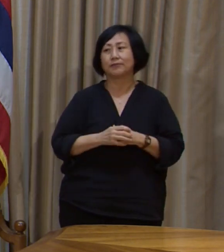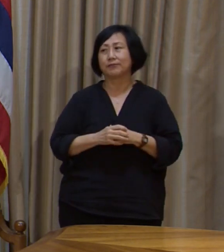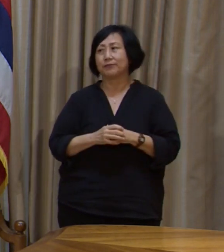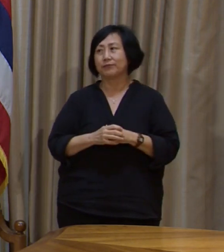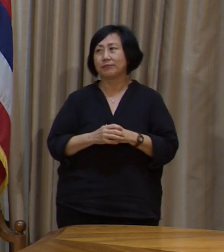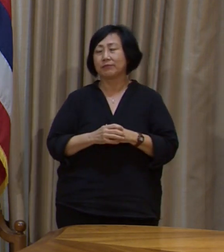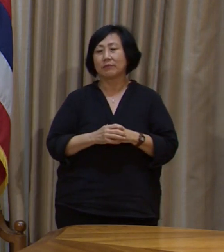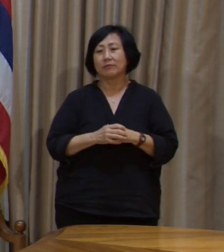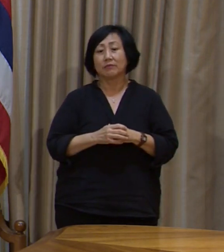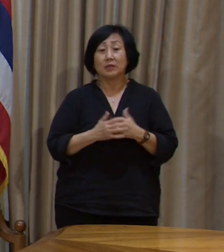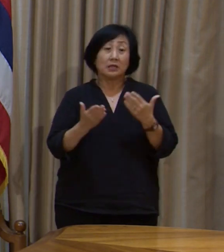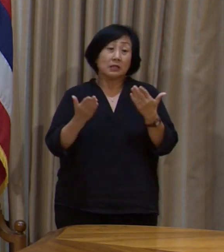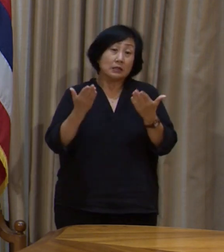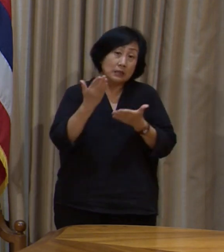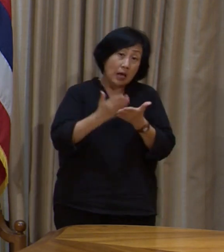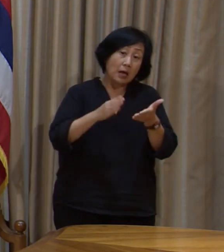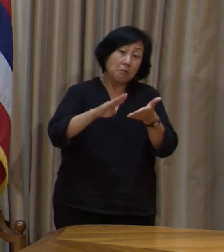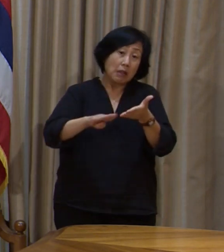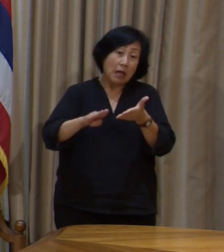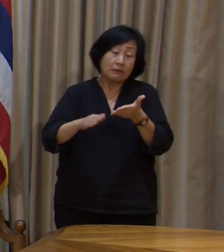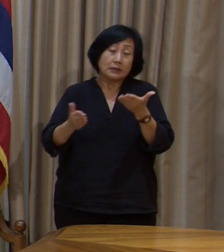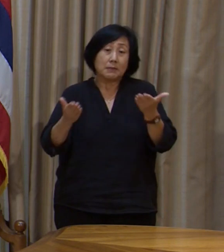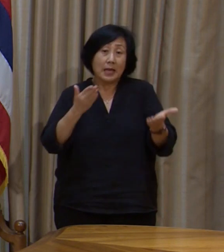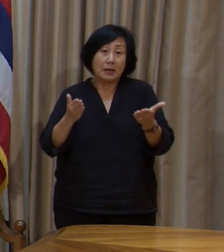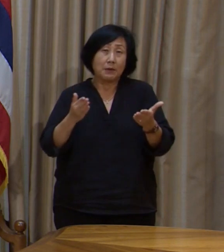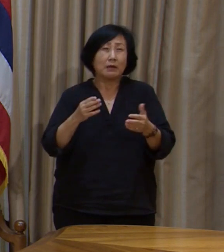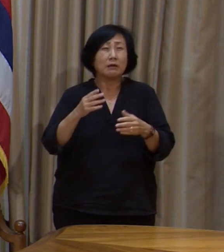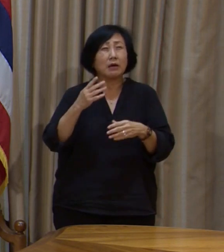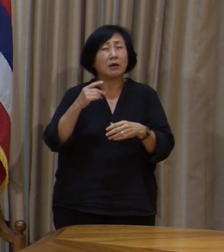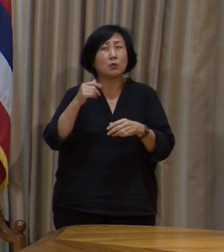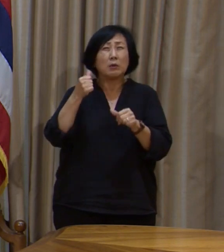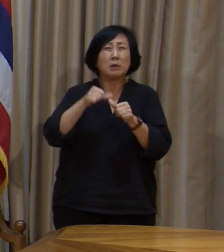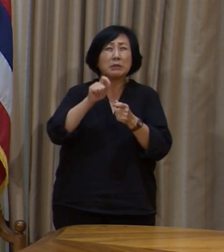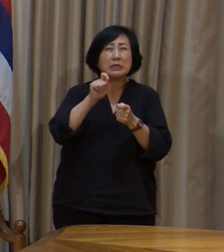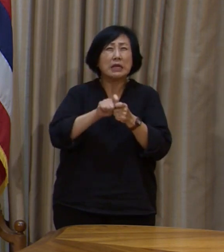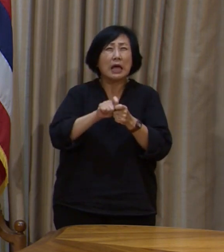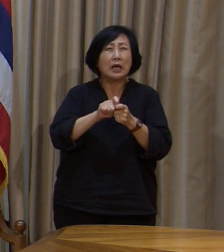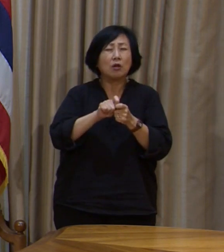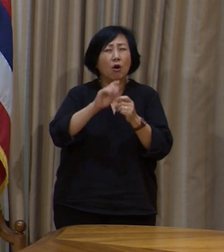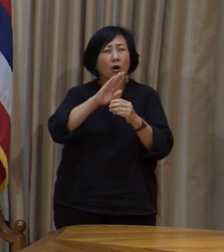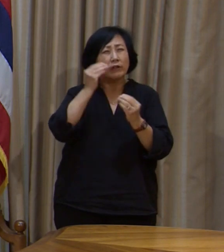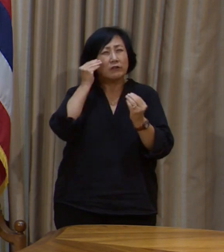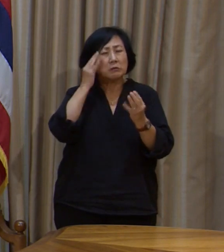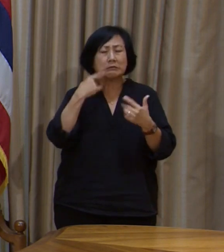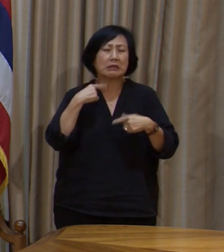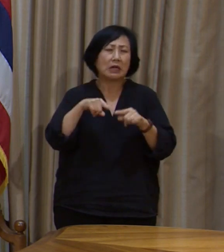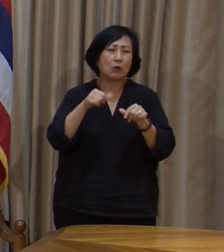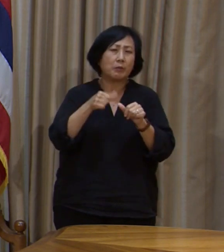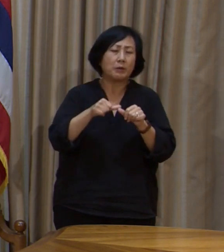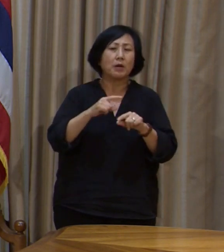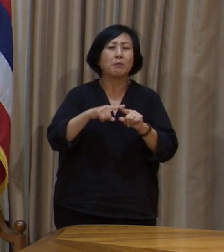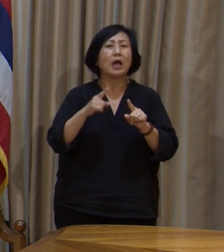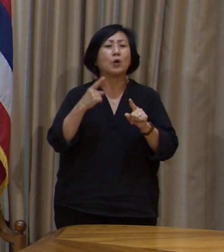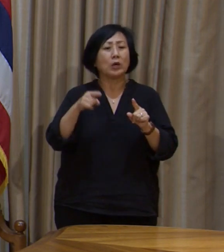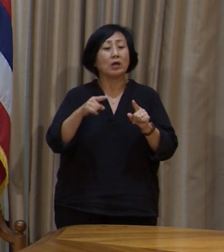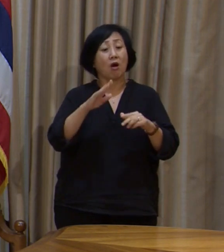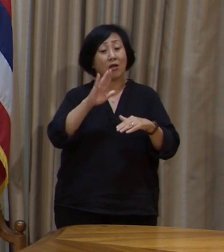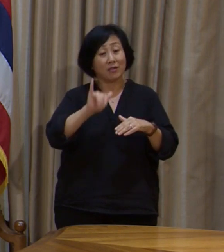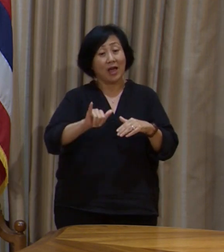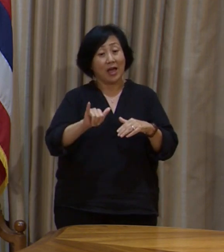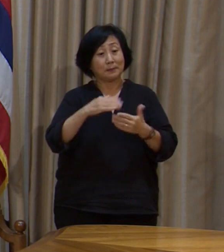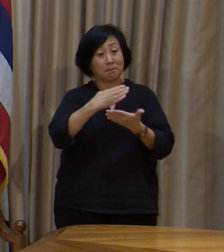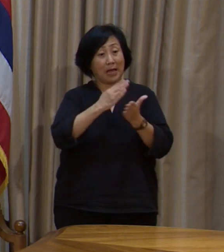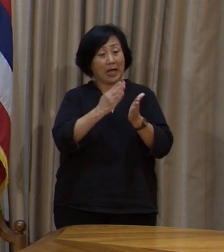know, that might involve some layoffs. I don't remember what the full details. We should be finalizing